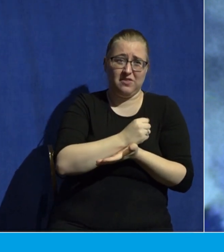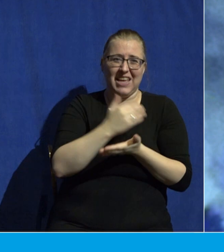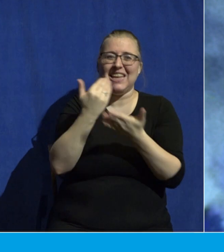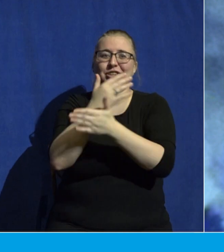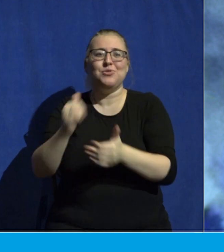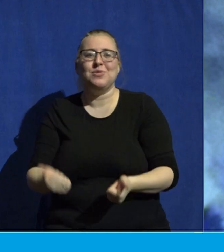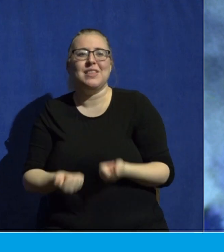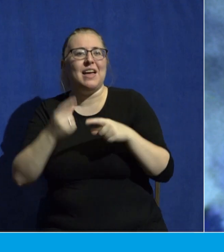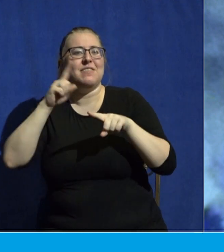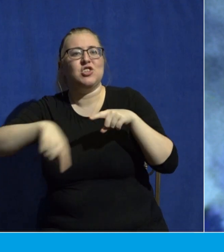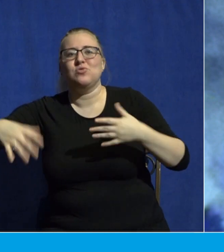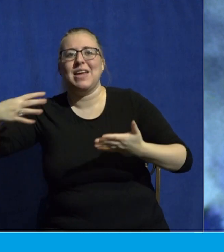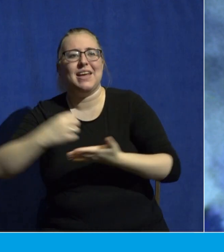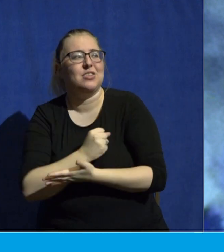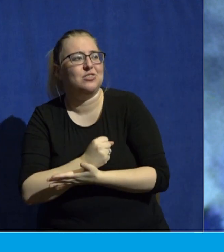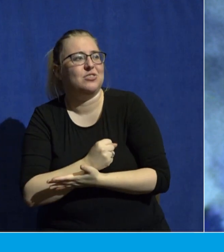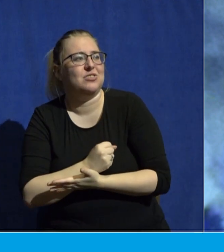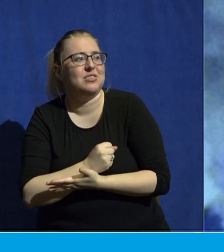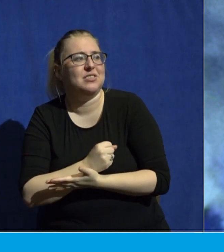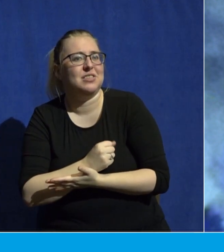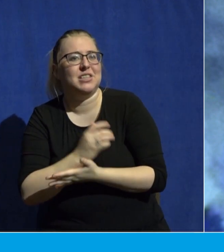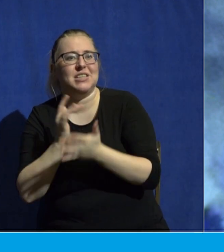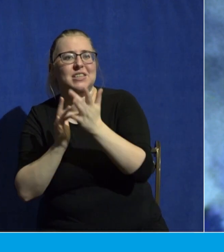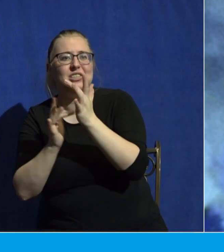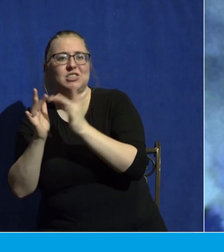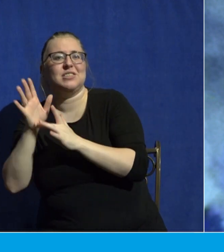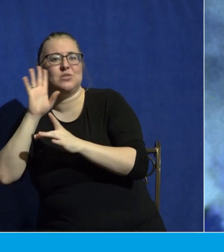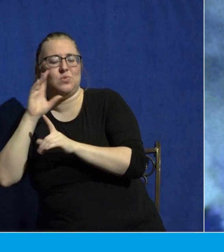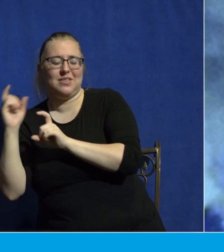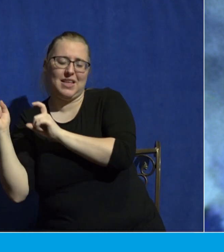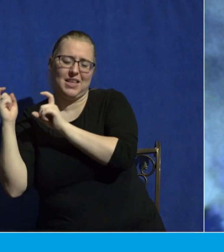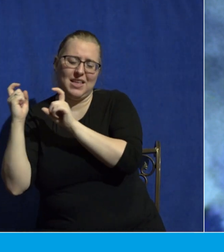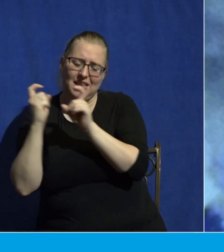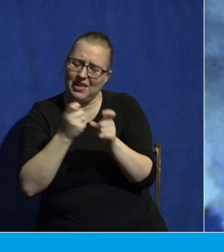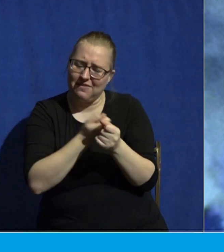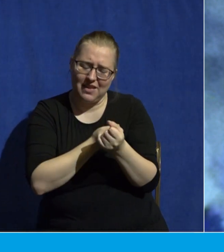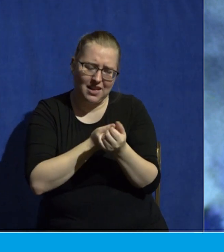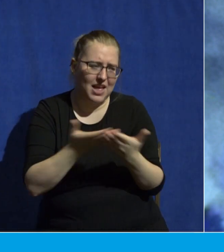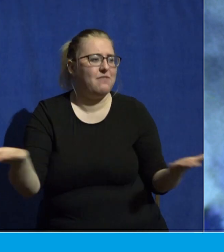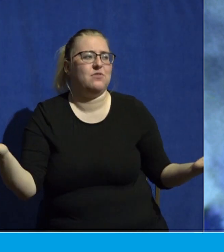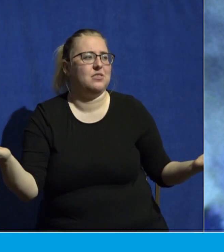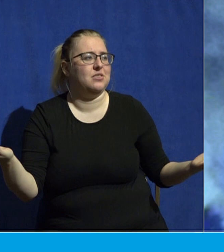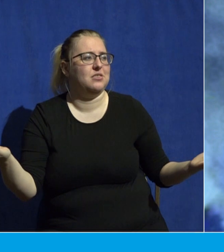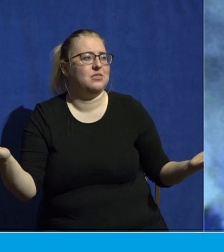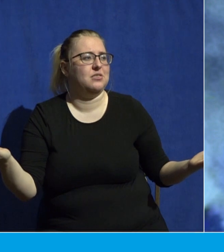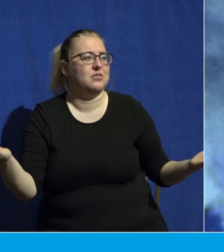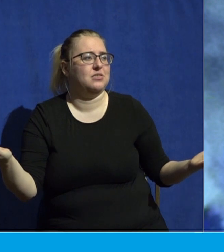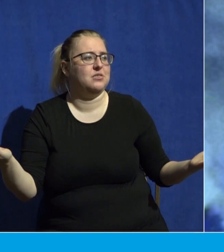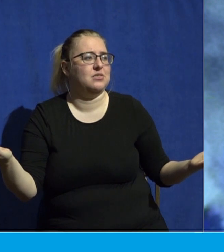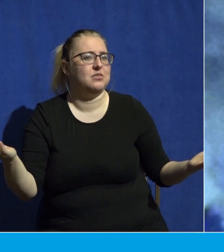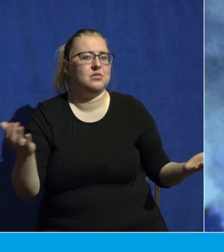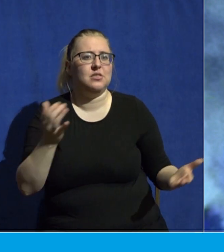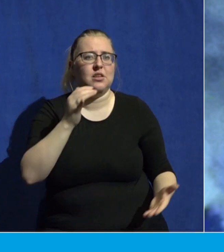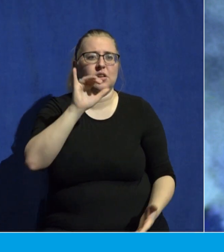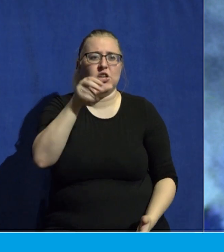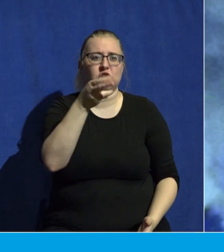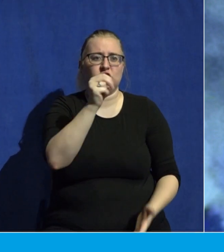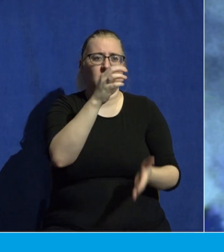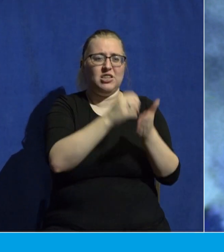graciously gives it all. All of it. John chapter 1 verse 16 calls it grace